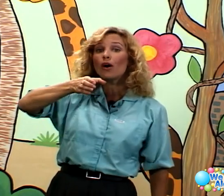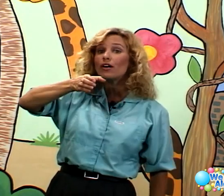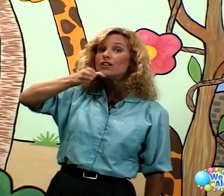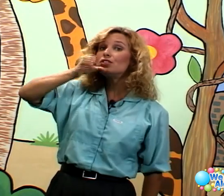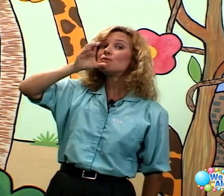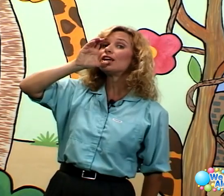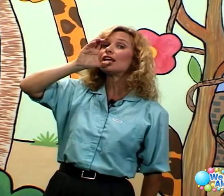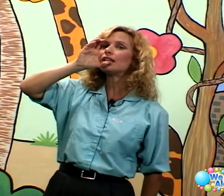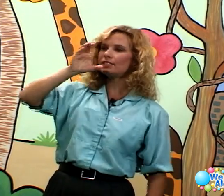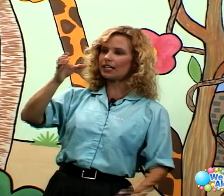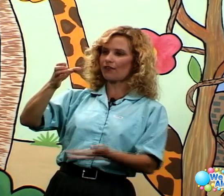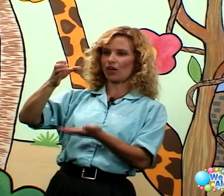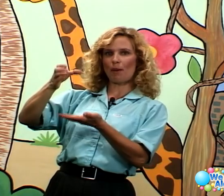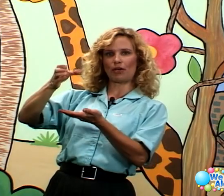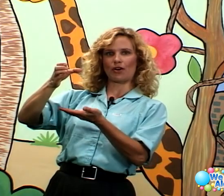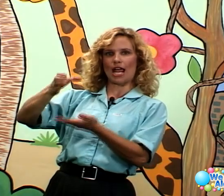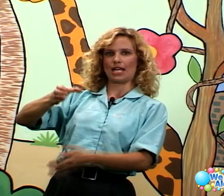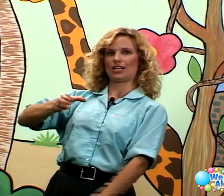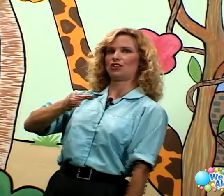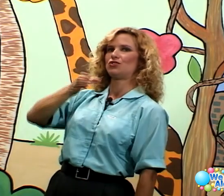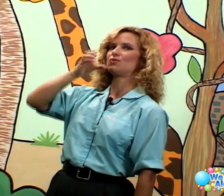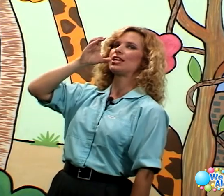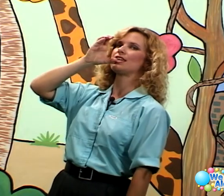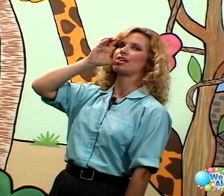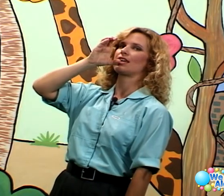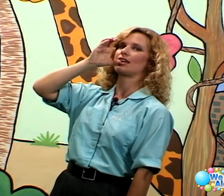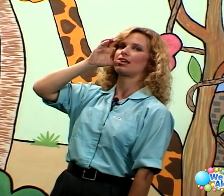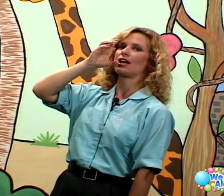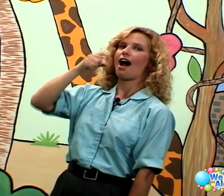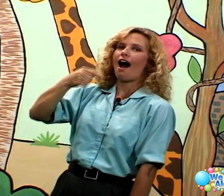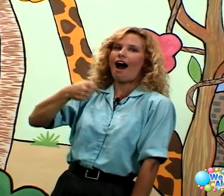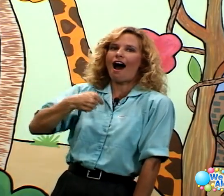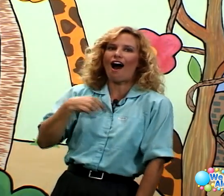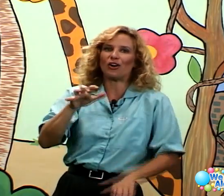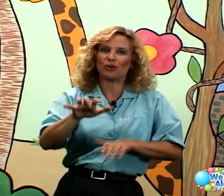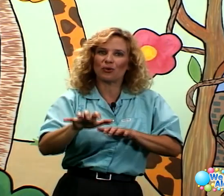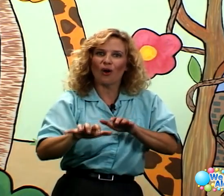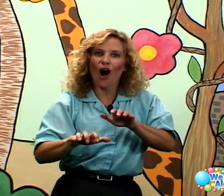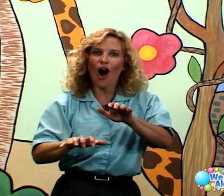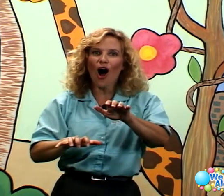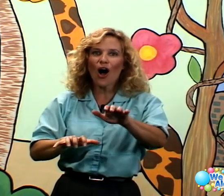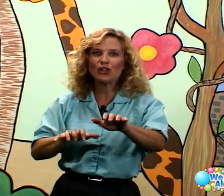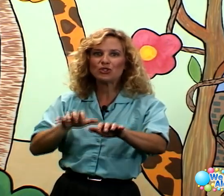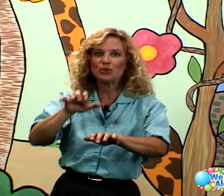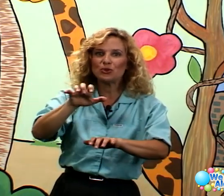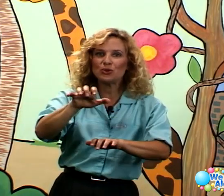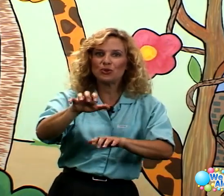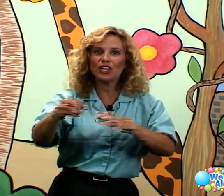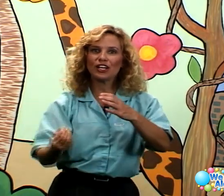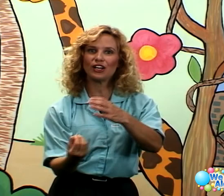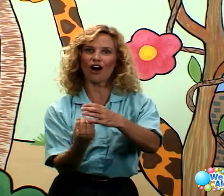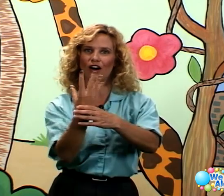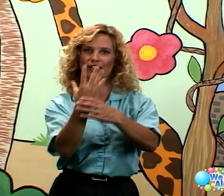drink. It's like you have a cup in your hand and you're drinking. I'll crawl to the garden,